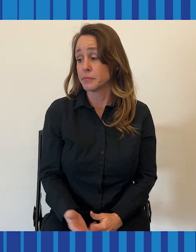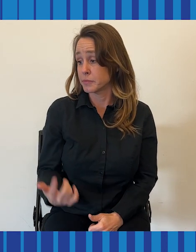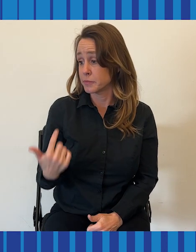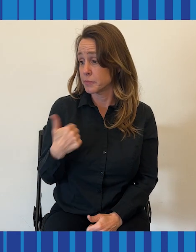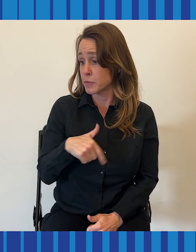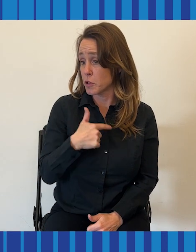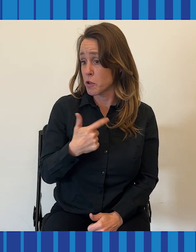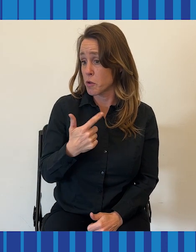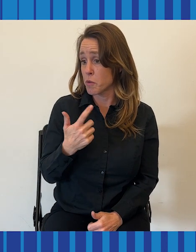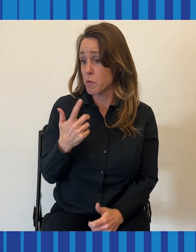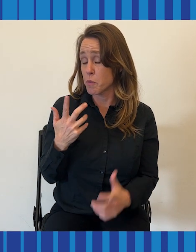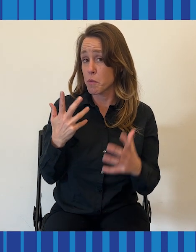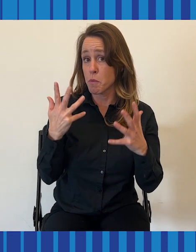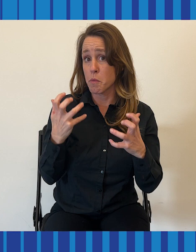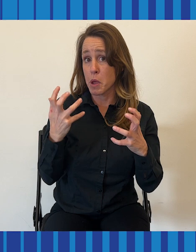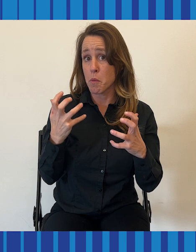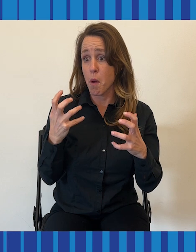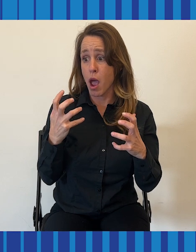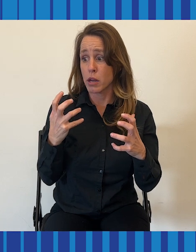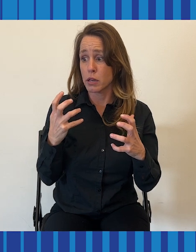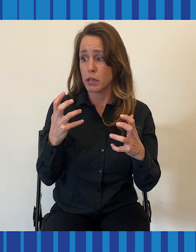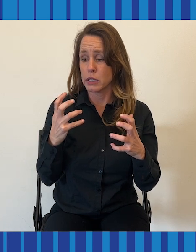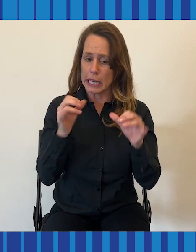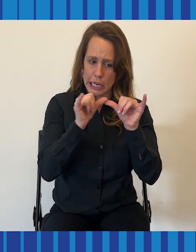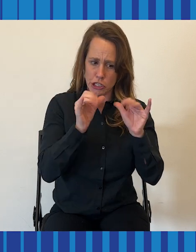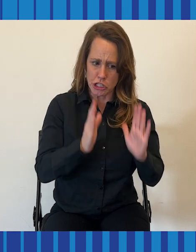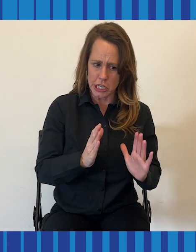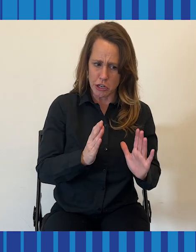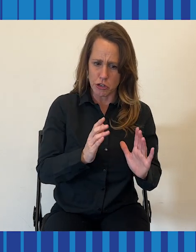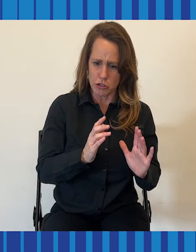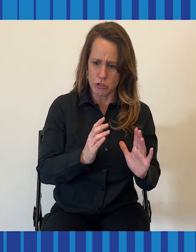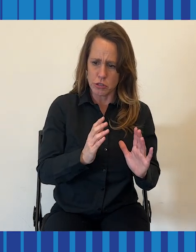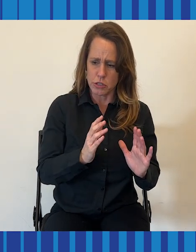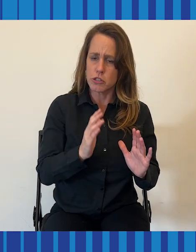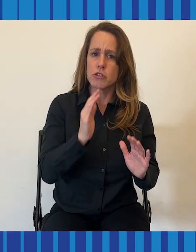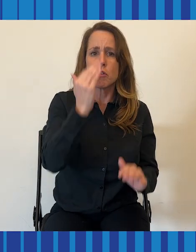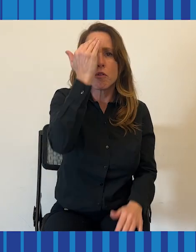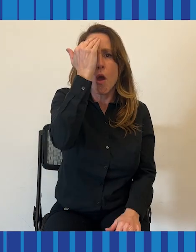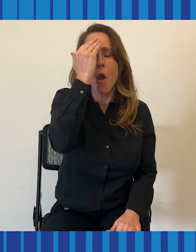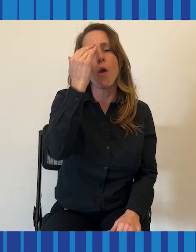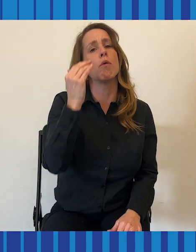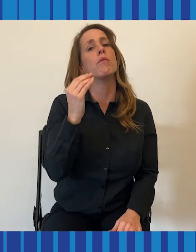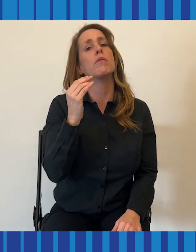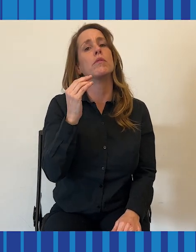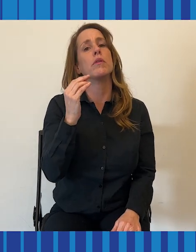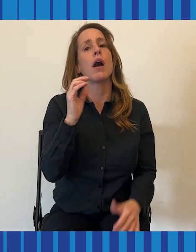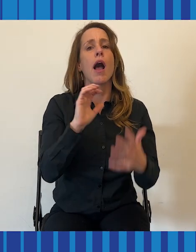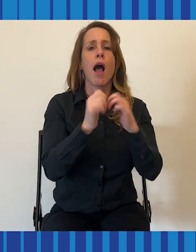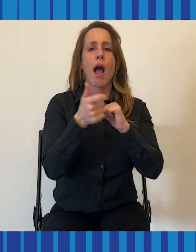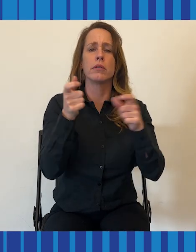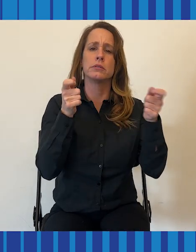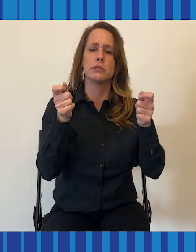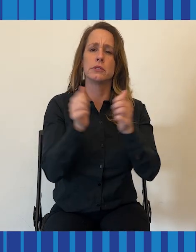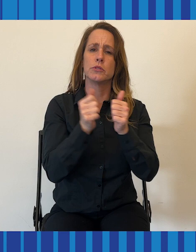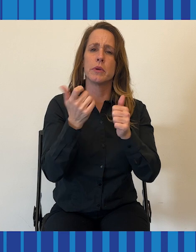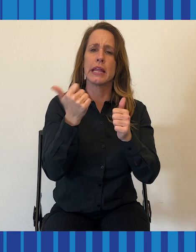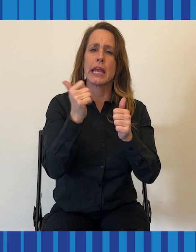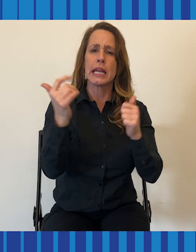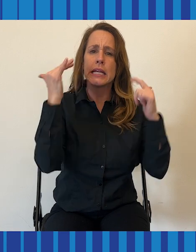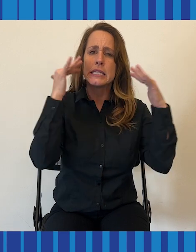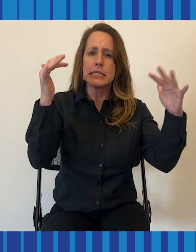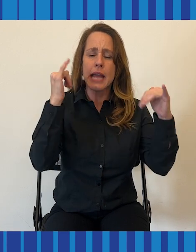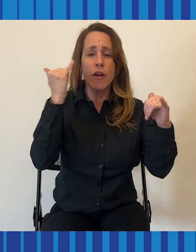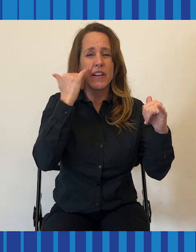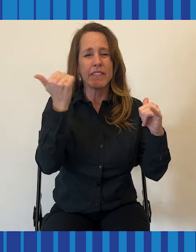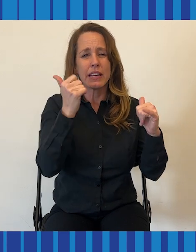We wanted engineers first of all to get the awareness of how their content would sound to somebody that had hearing loss or what